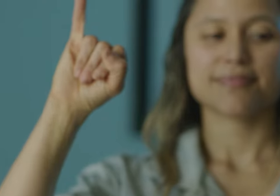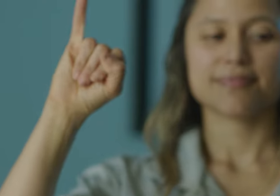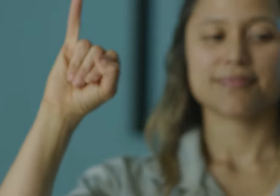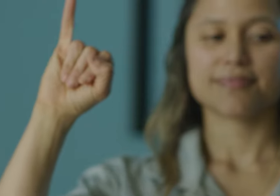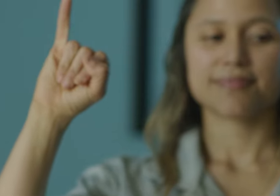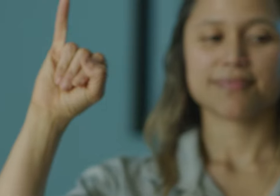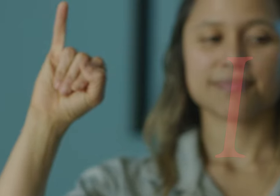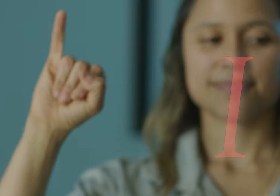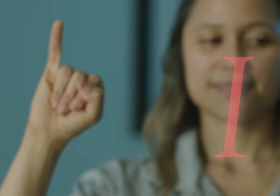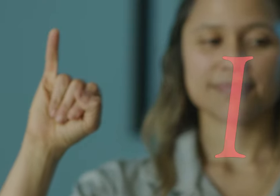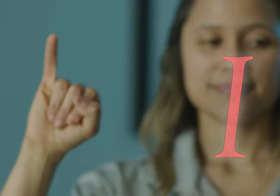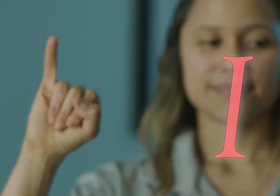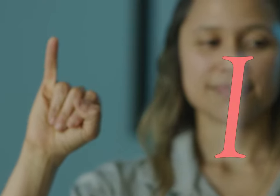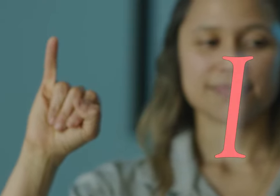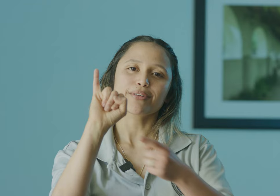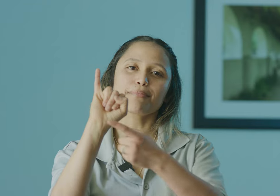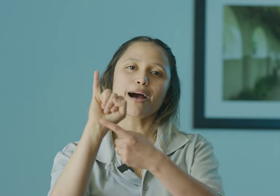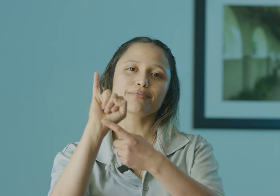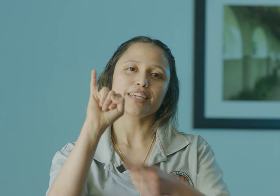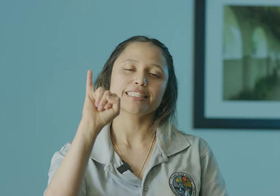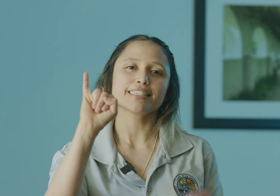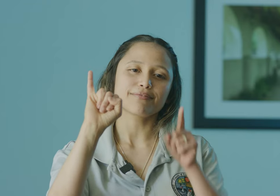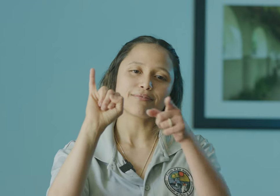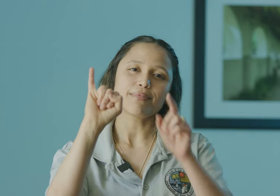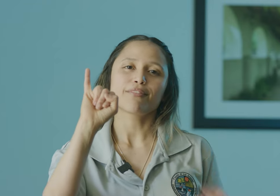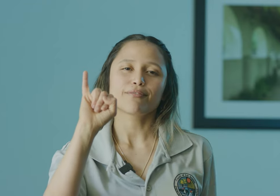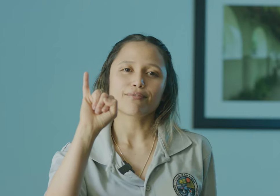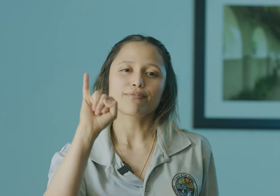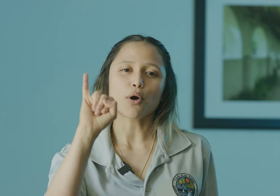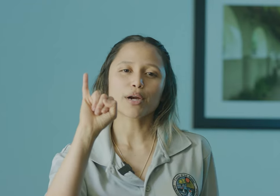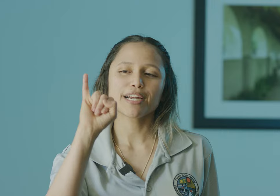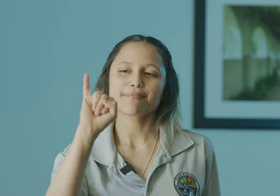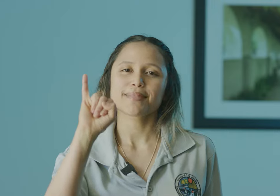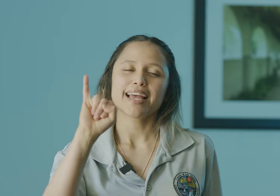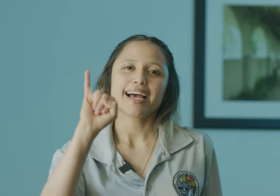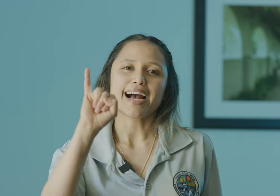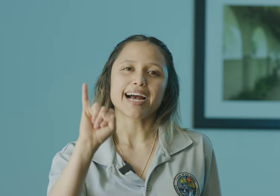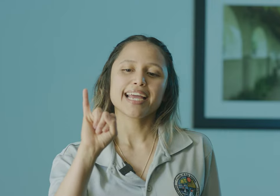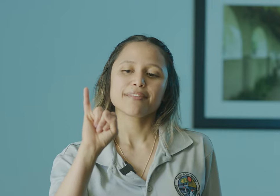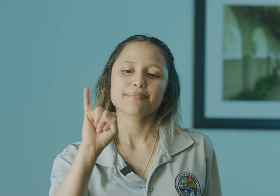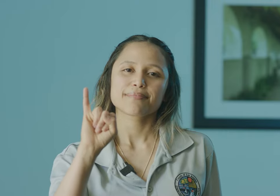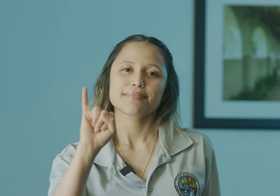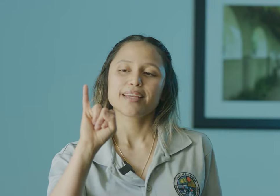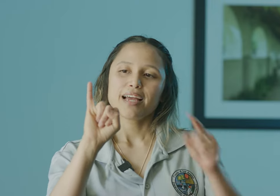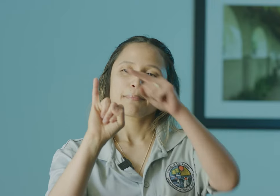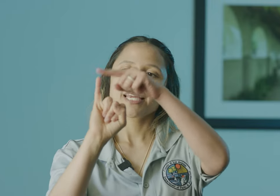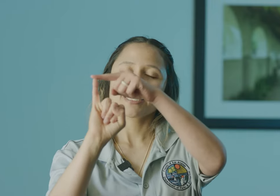I. We're back with the palm facing forward. I. Pinky